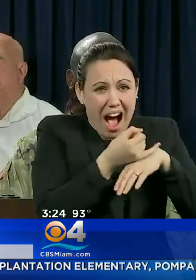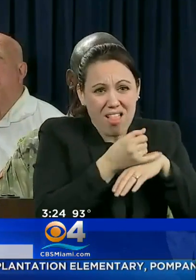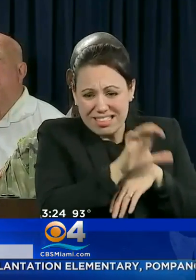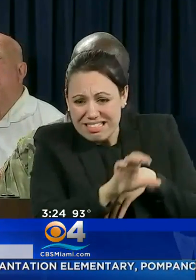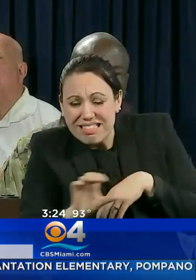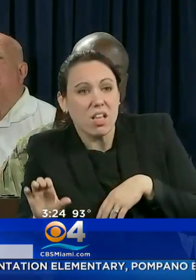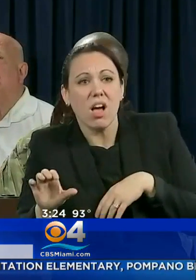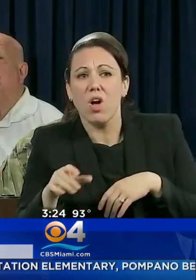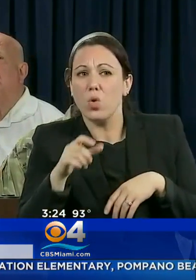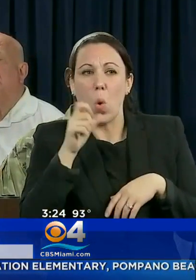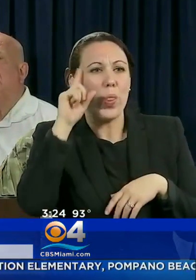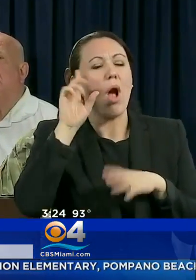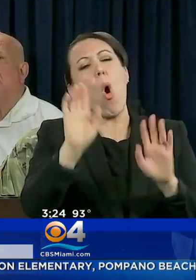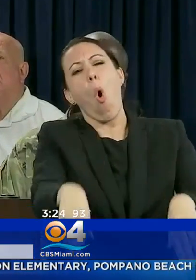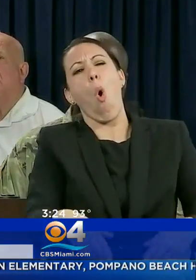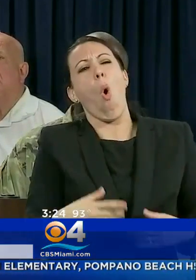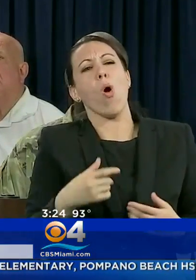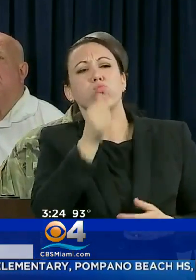RIDE OUT THIS STORM.